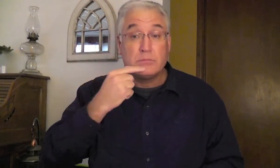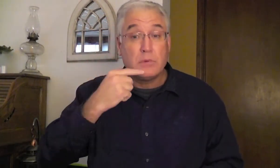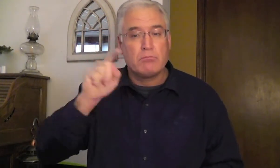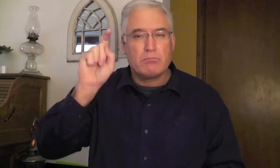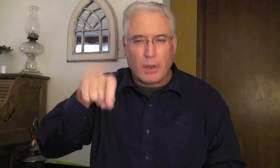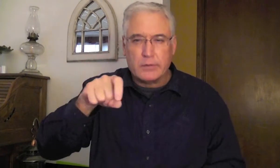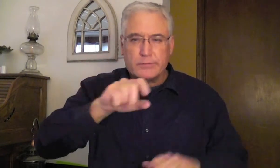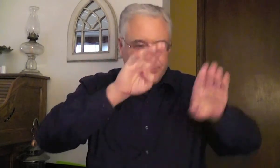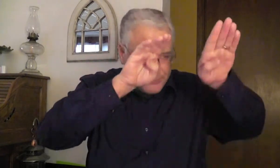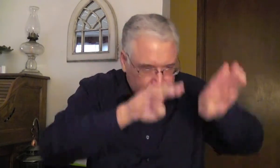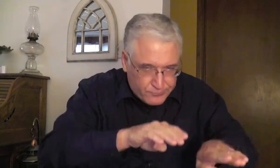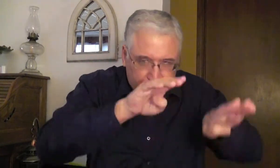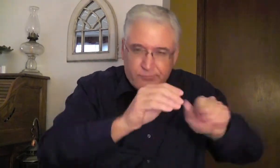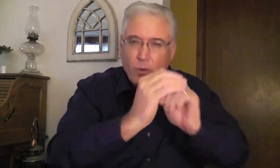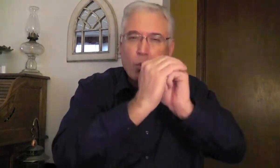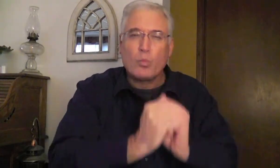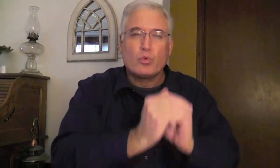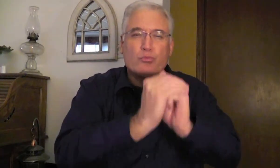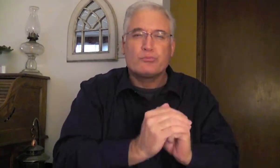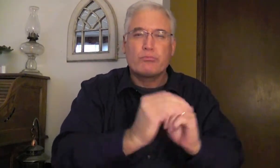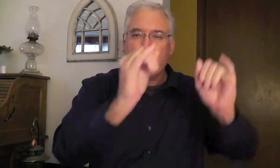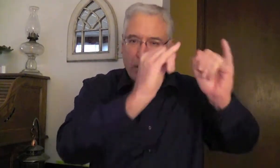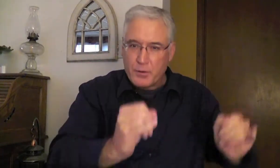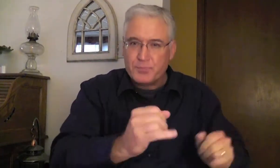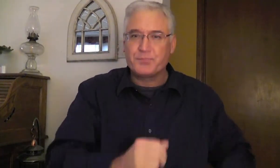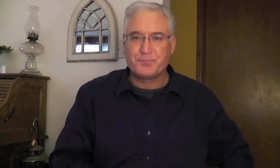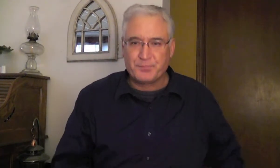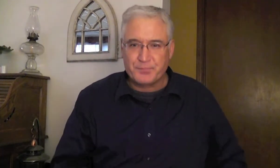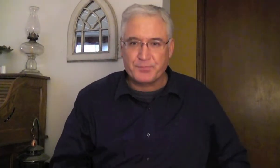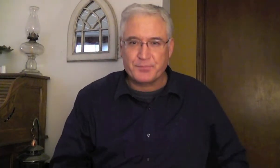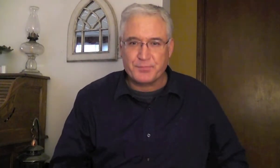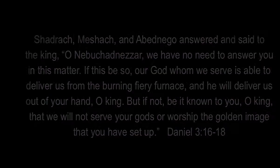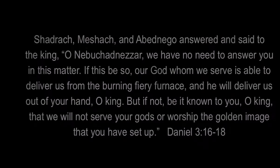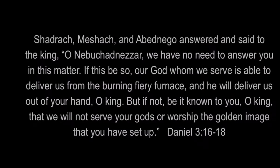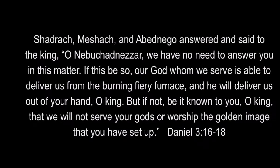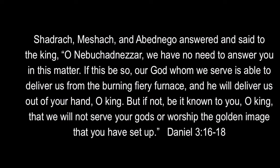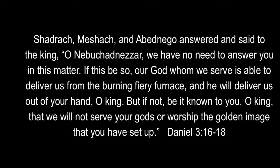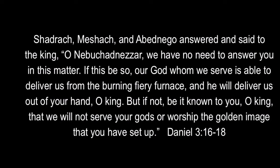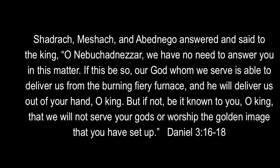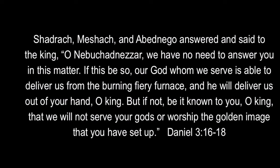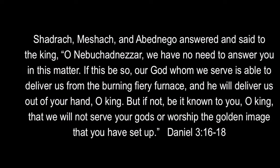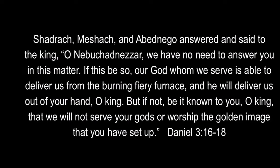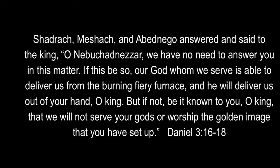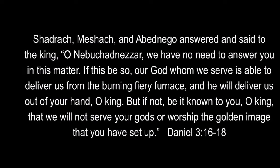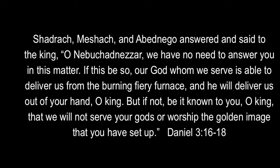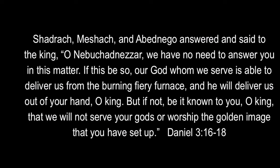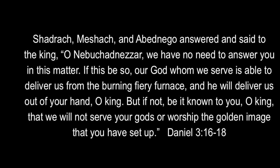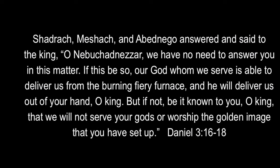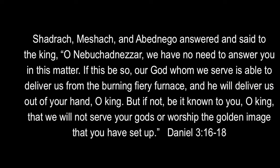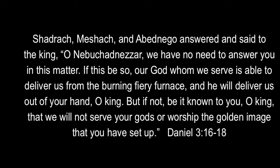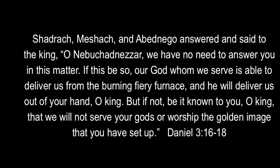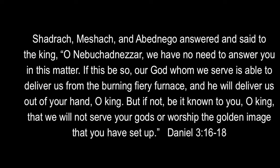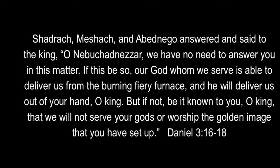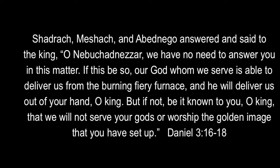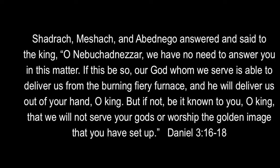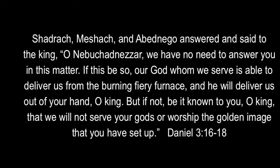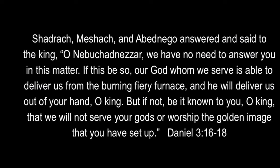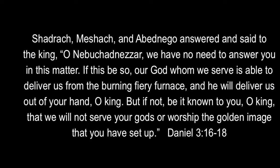that said that they had to bow down to the idol that the king had made. Shadrach, Meshach, and Abednego answered and said to the king,